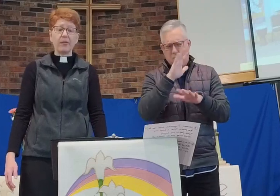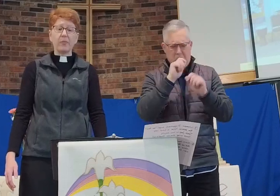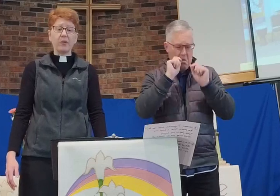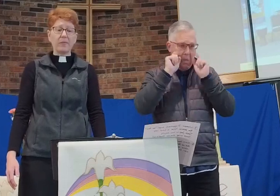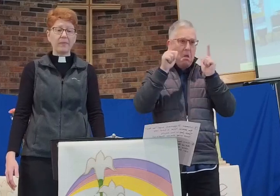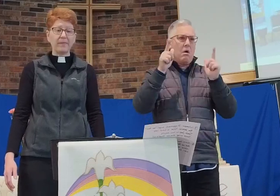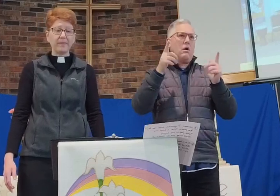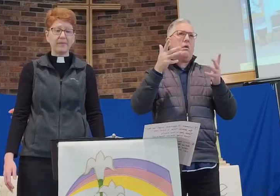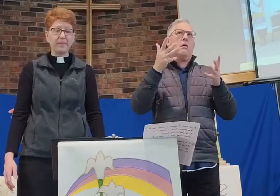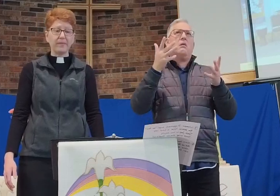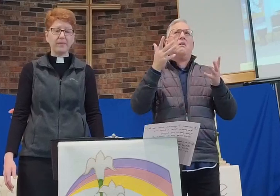some more.